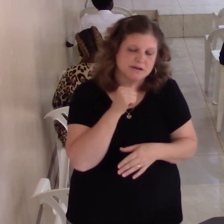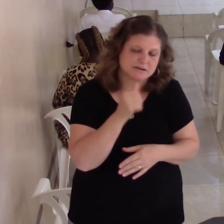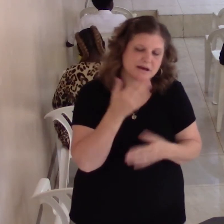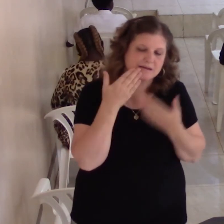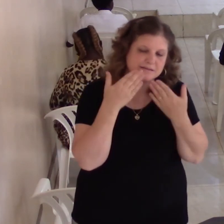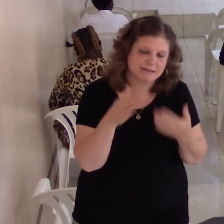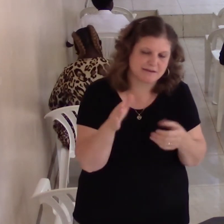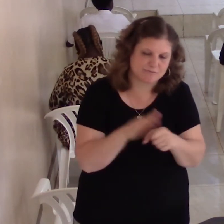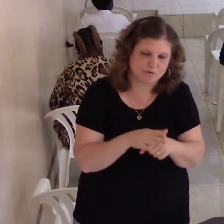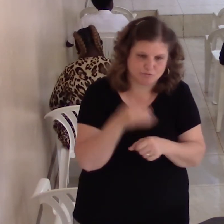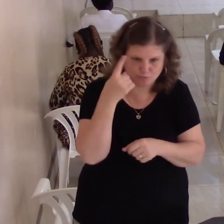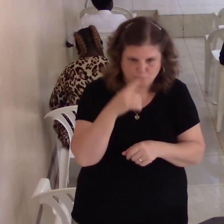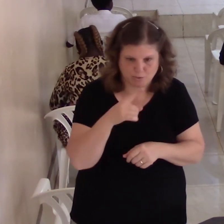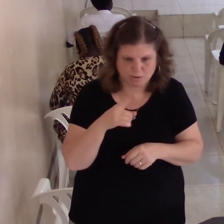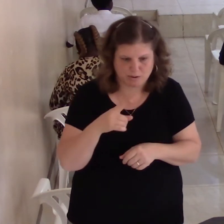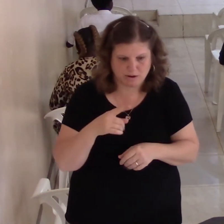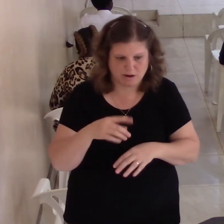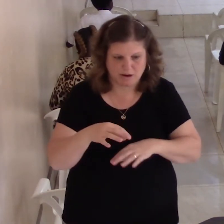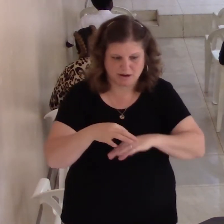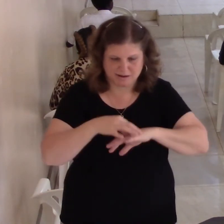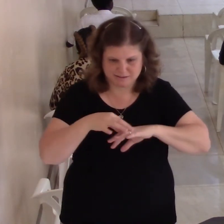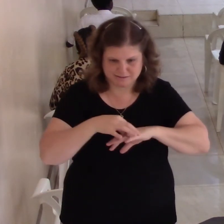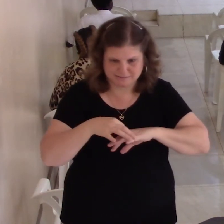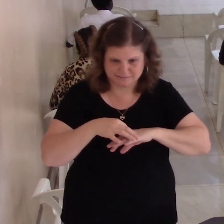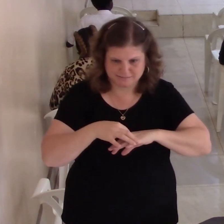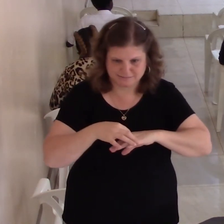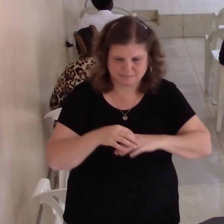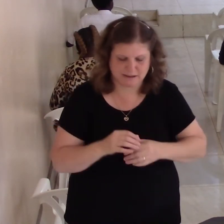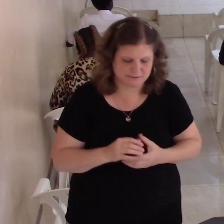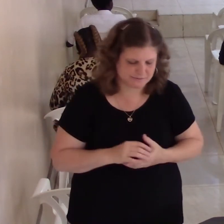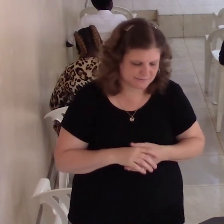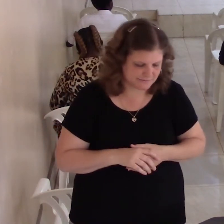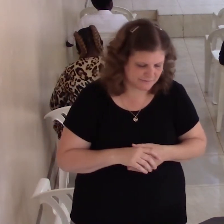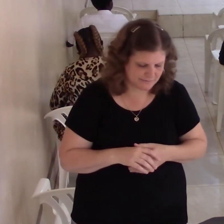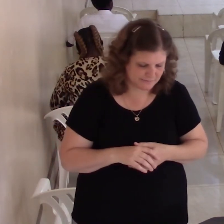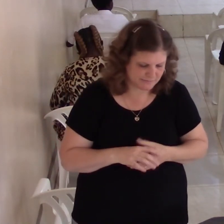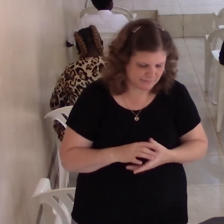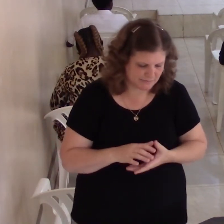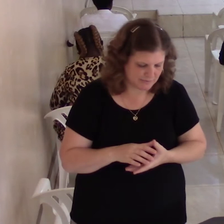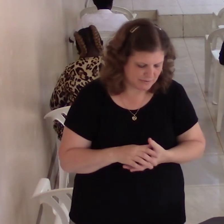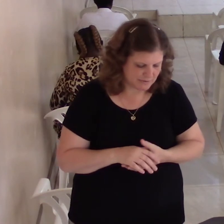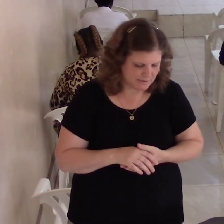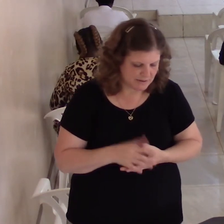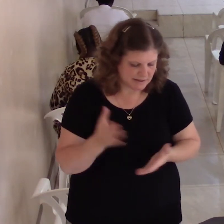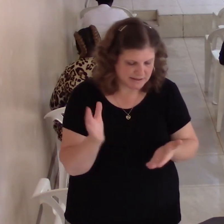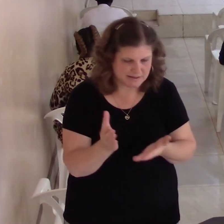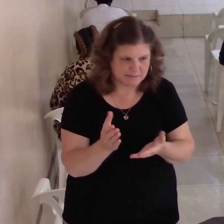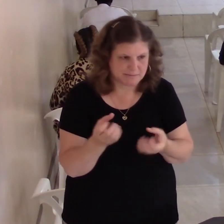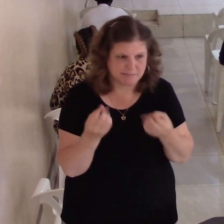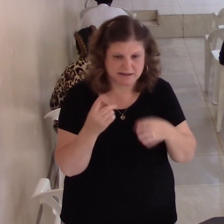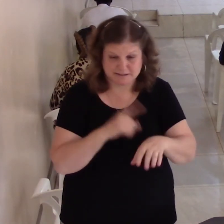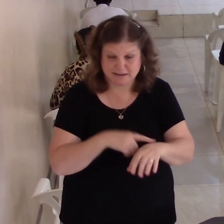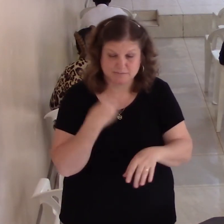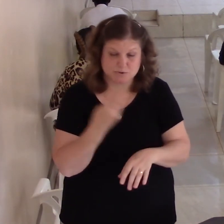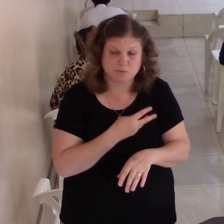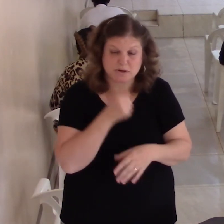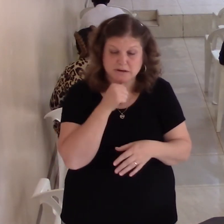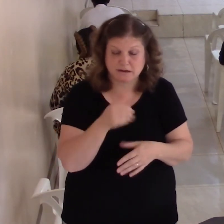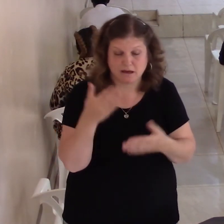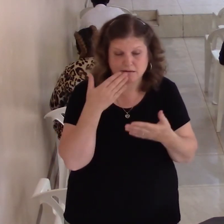That's how people begin to look to cry. So many times we don't appreciate the friendships we have. So many times we don't